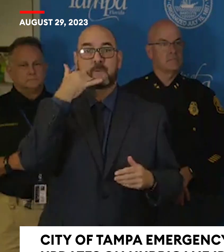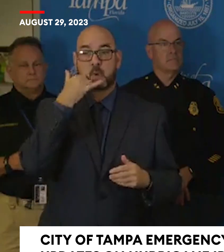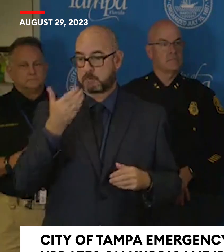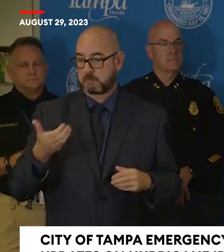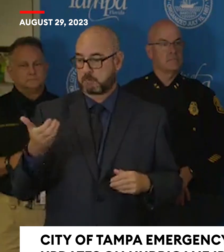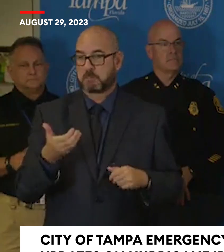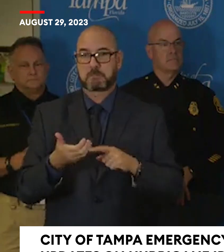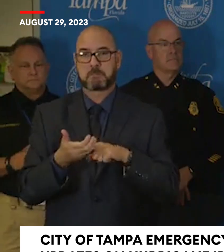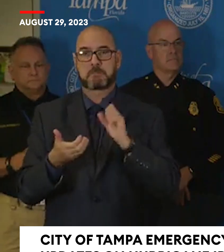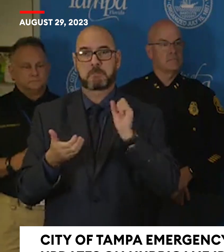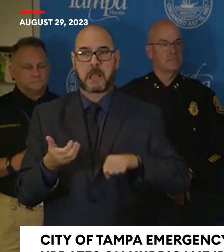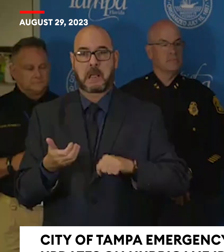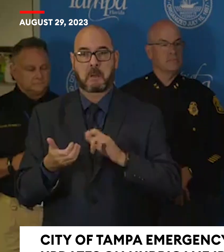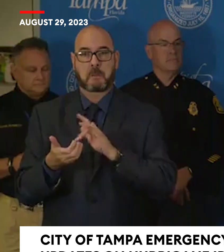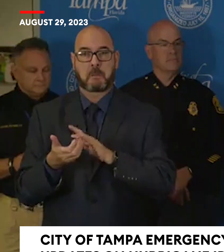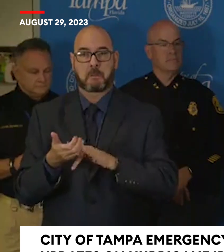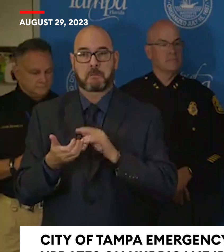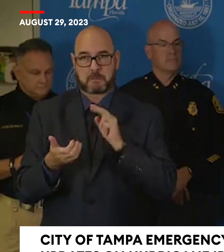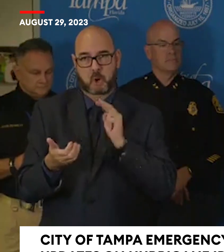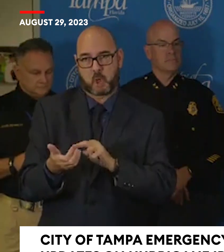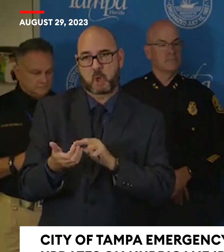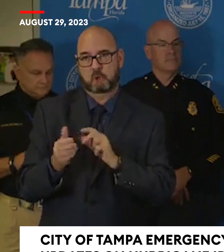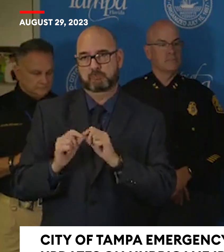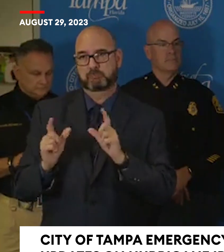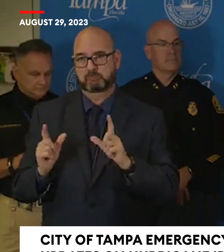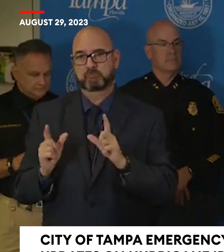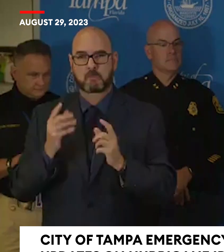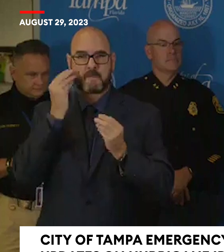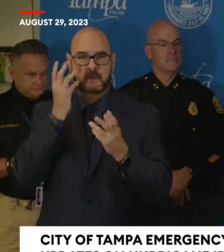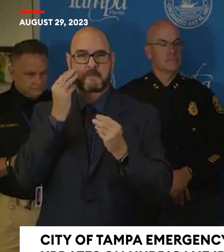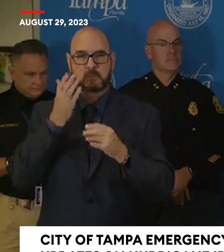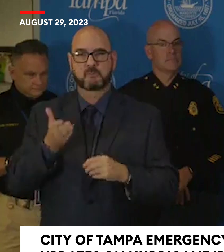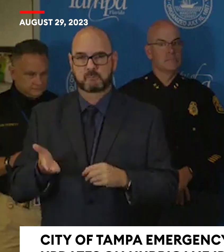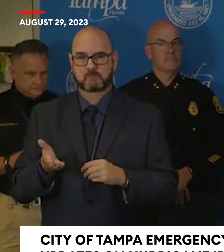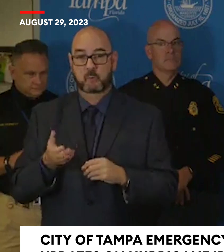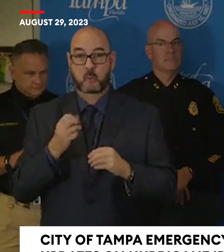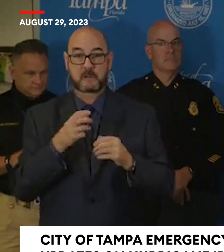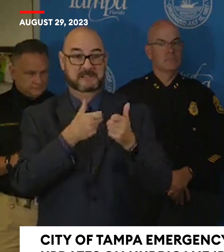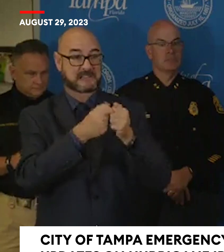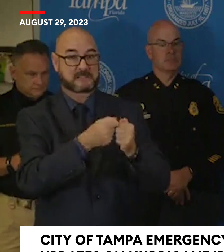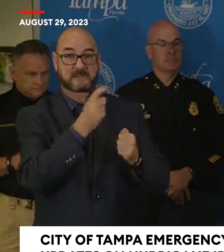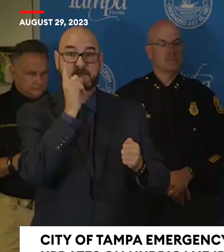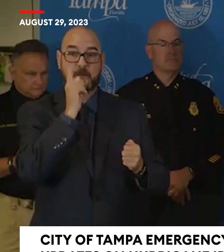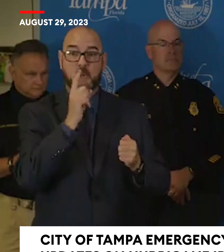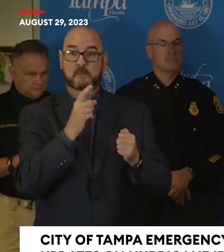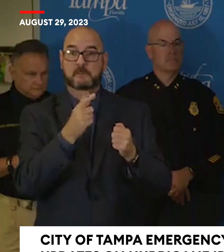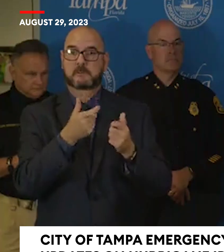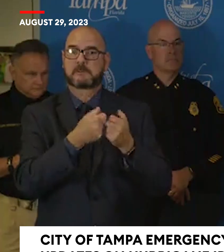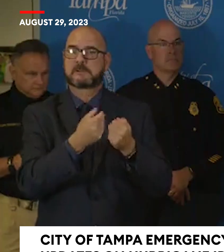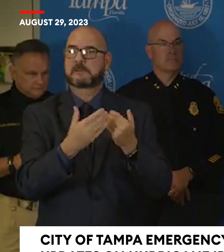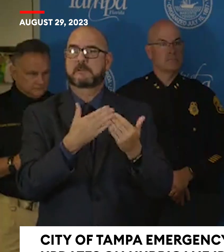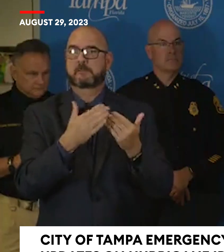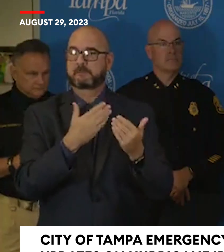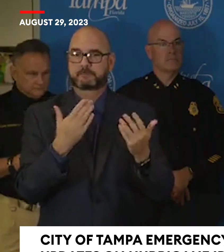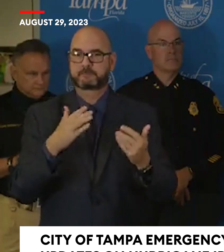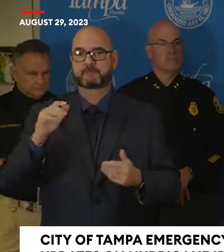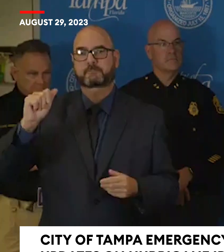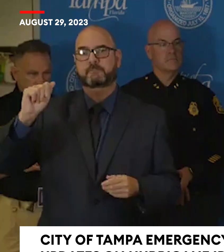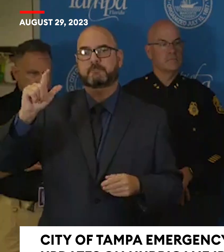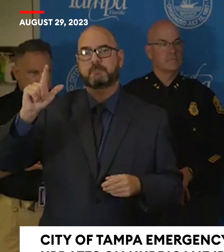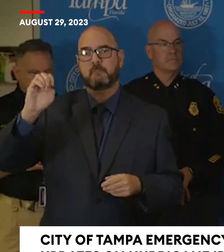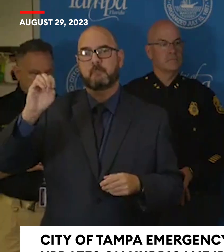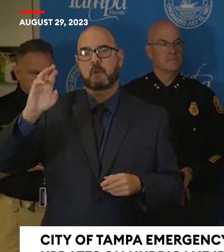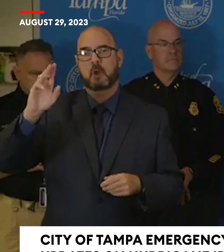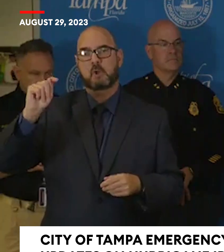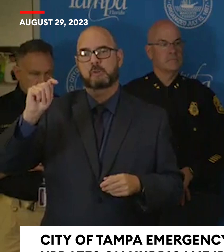are charged. You can text for easier alerts on your cell phone. Alert Tampa to